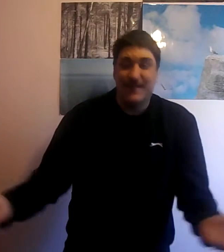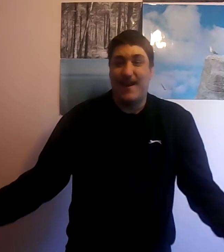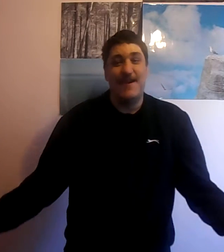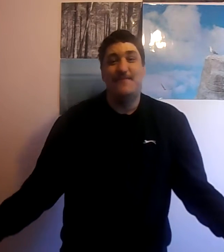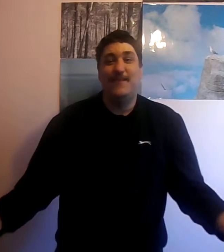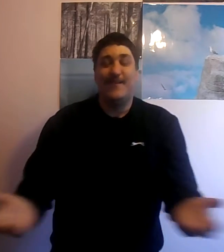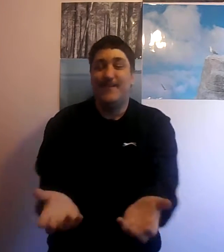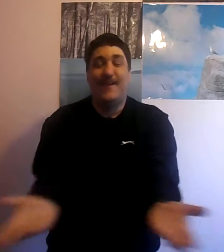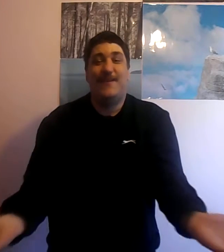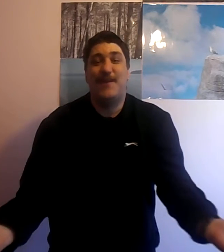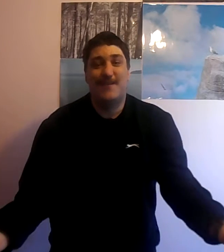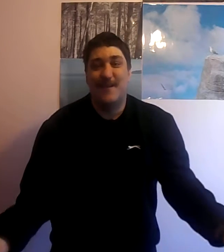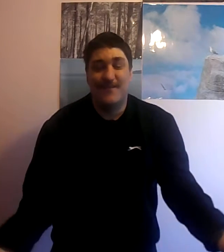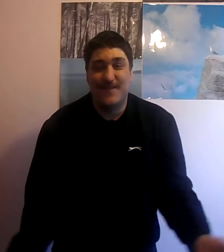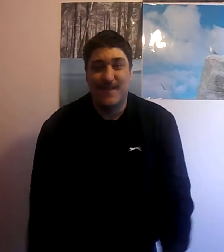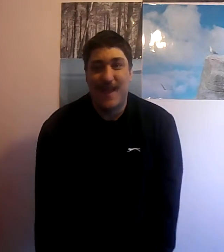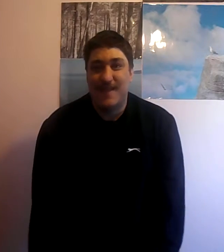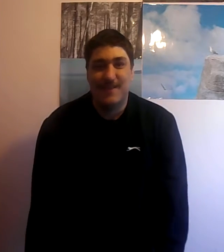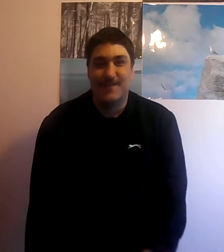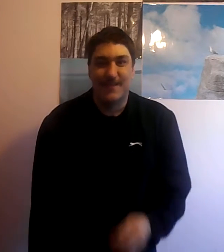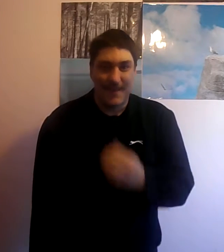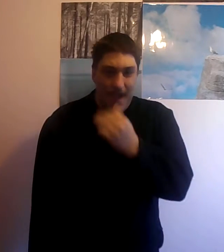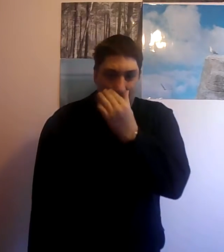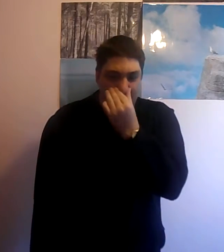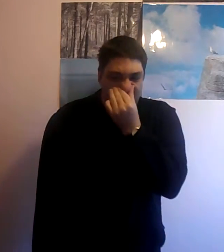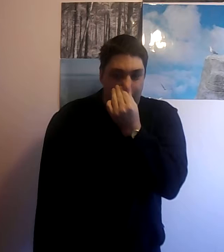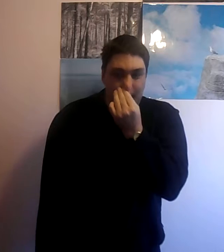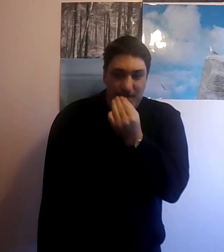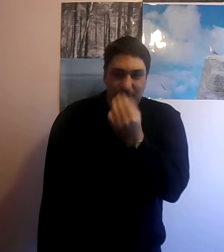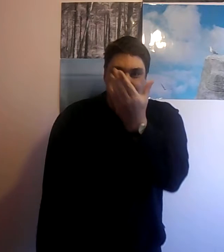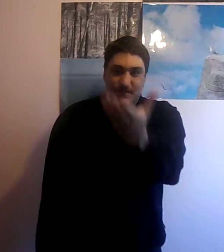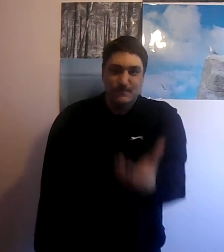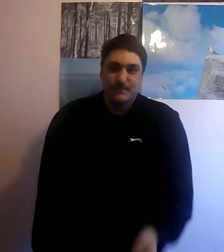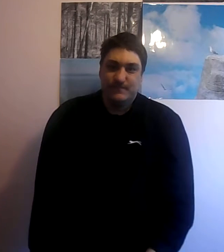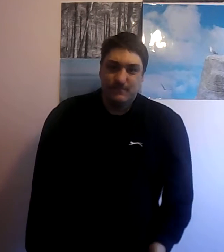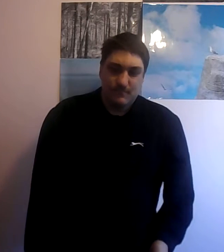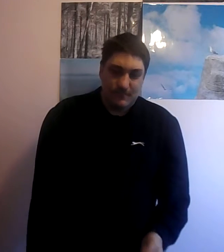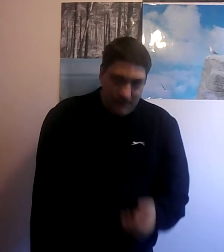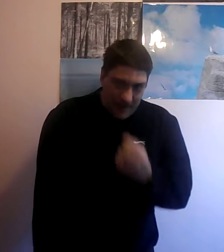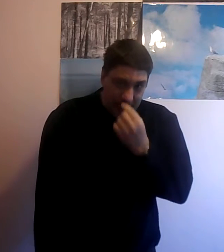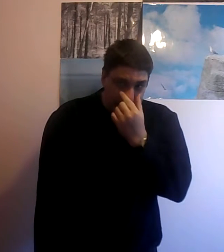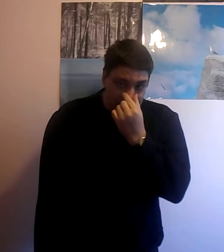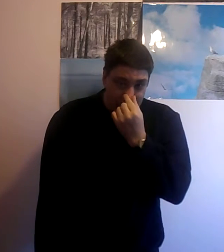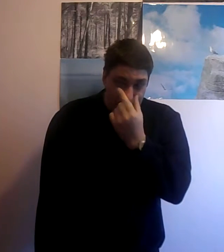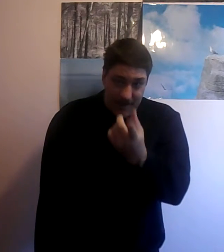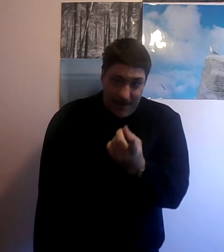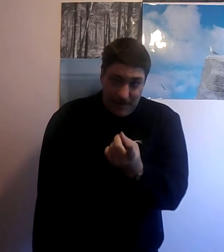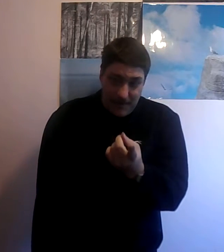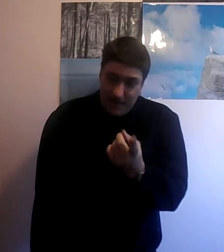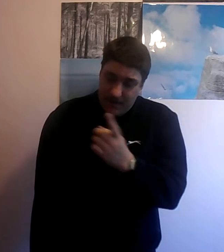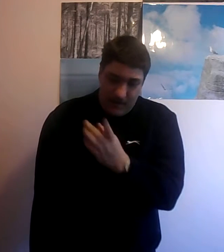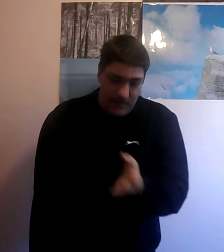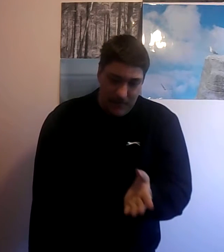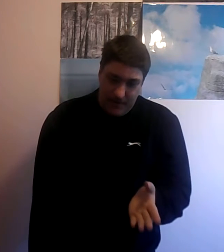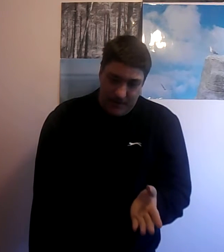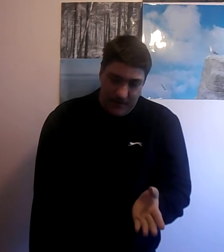game logic it makes no sense and I mean I heard about one game and I can't remember what it was